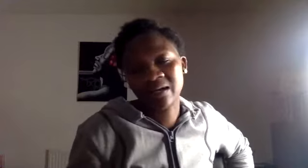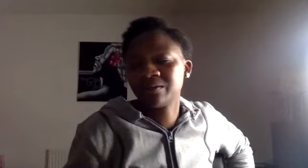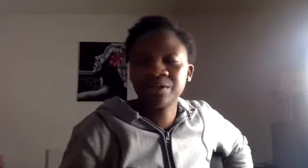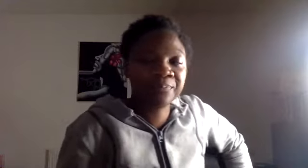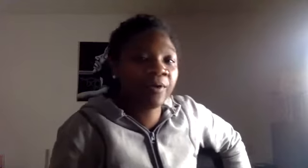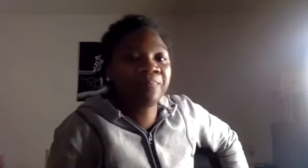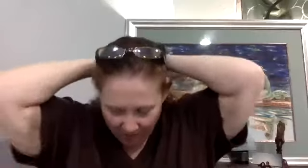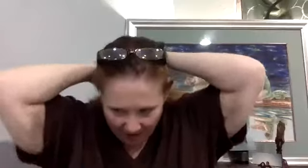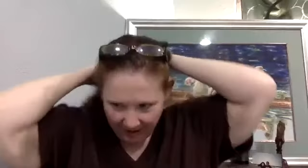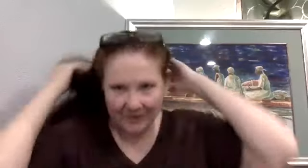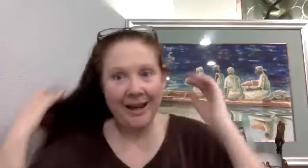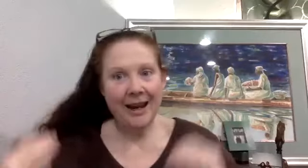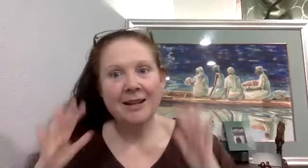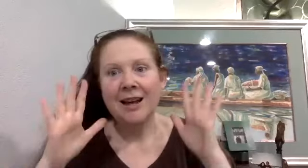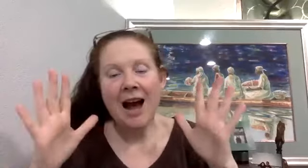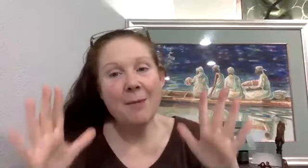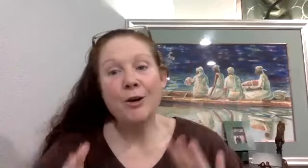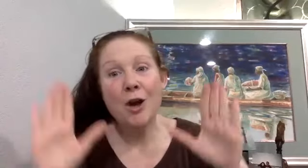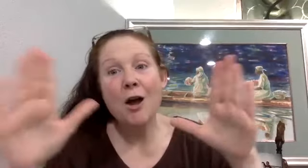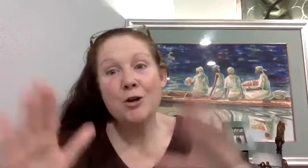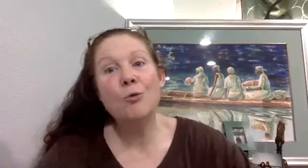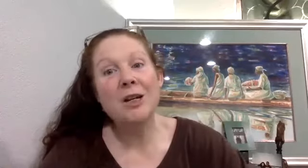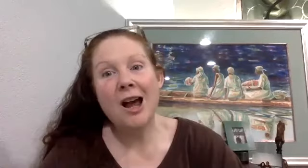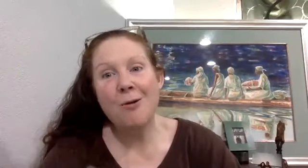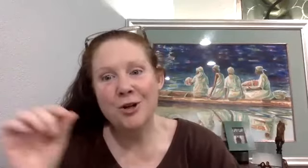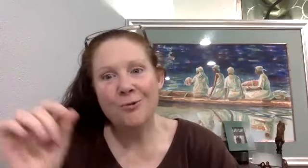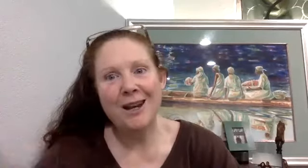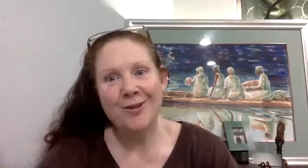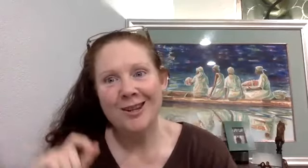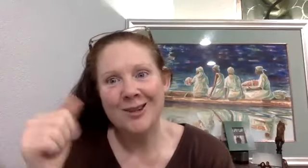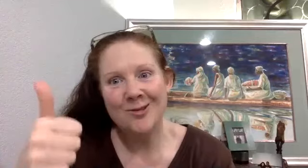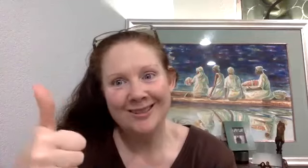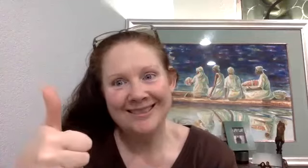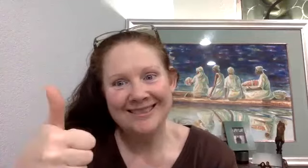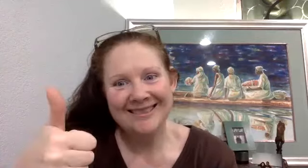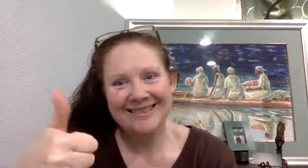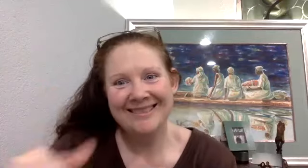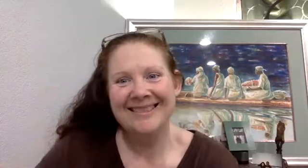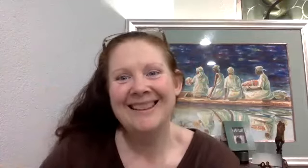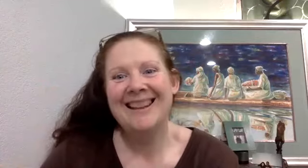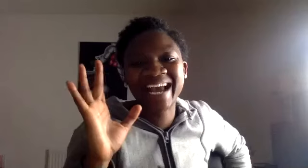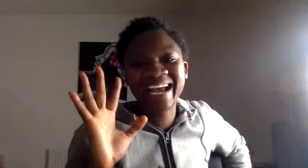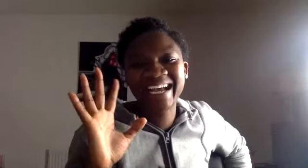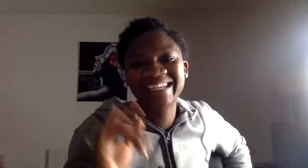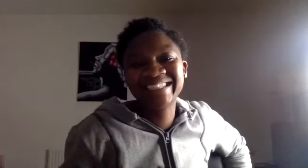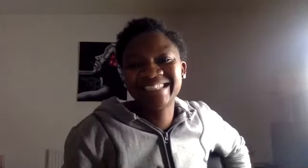So, so many things. Leanne, I'm here. You'll reach out when you're ready for the next one. I will too. Take care. All right. Love you.